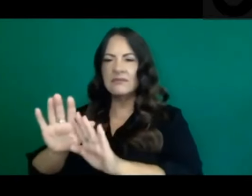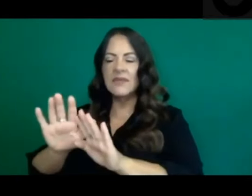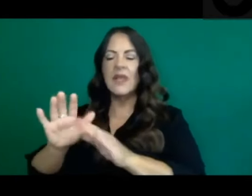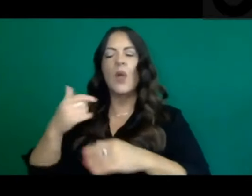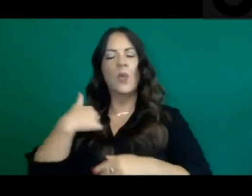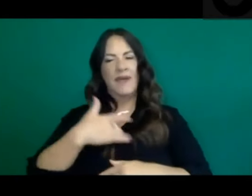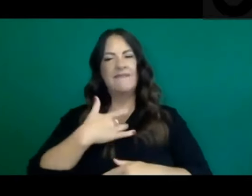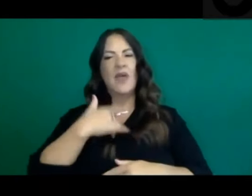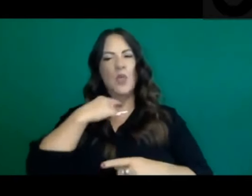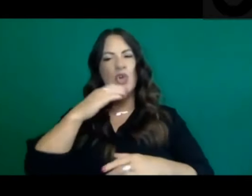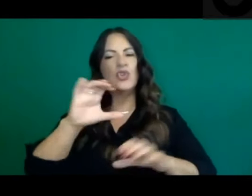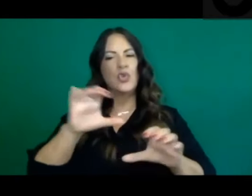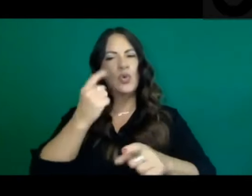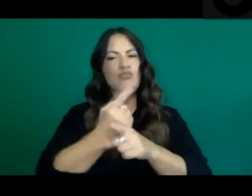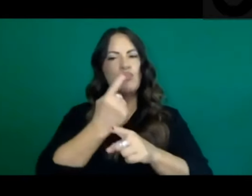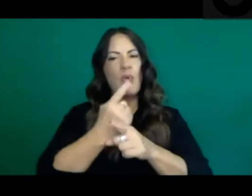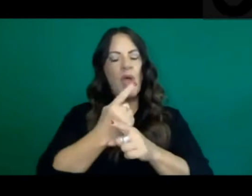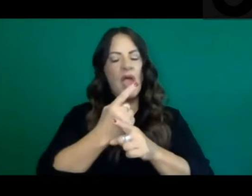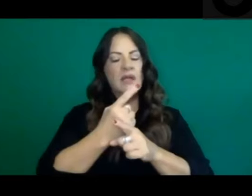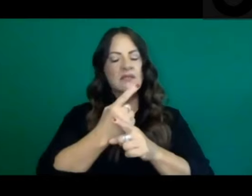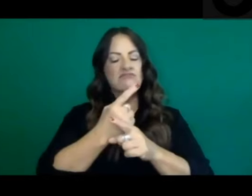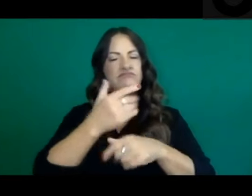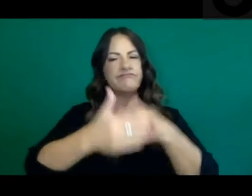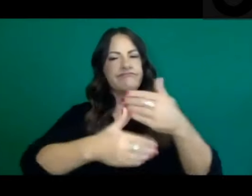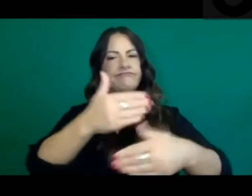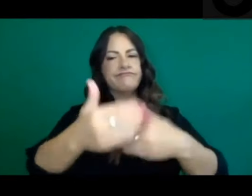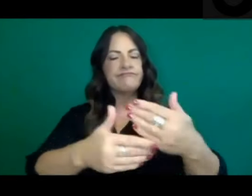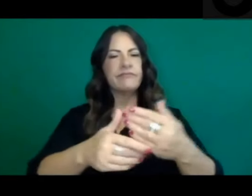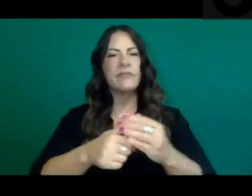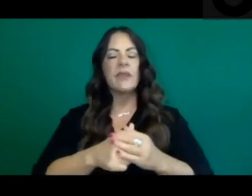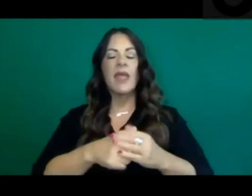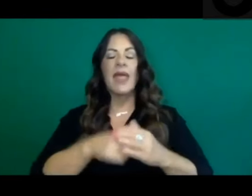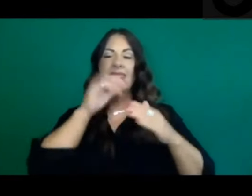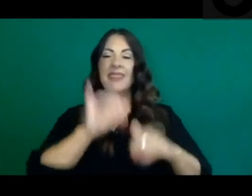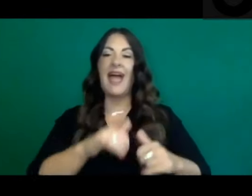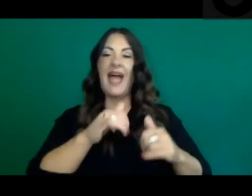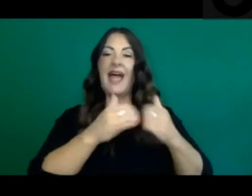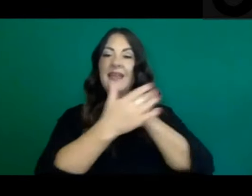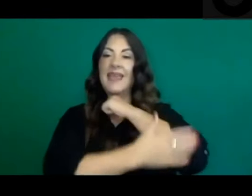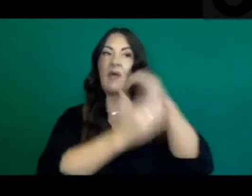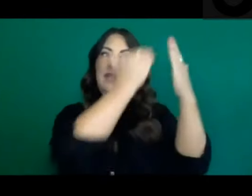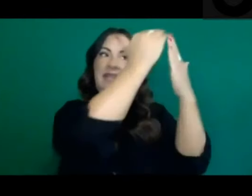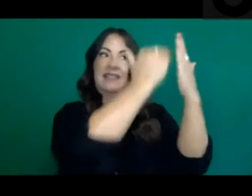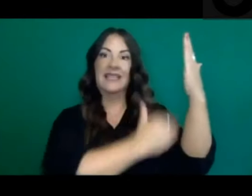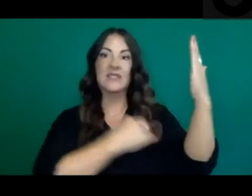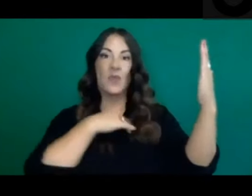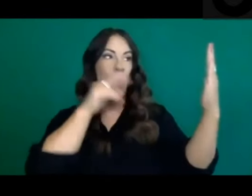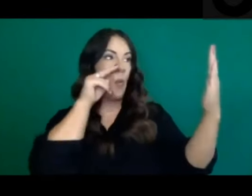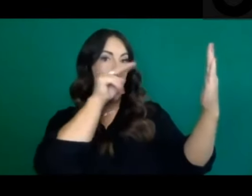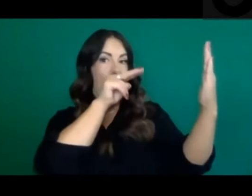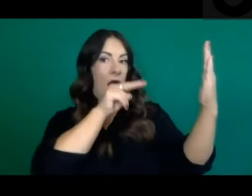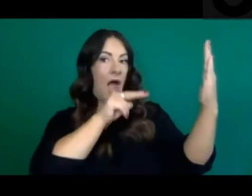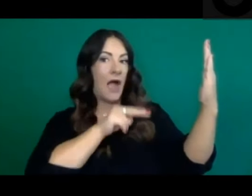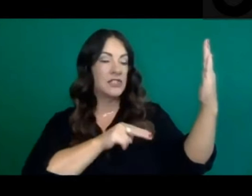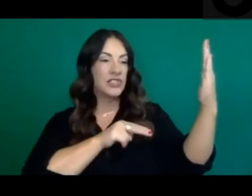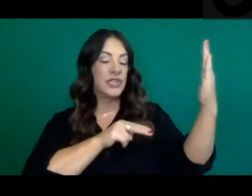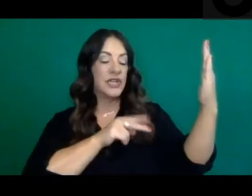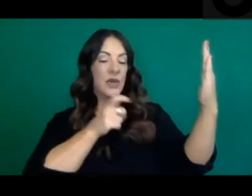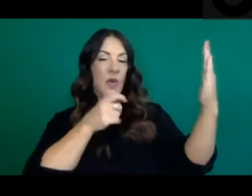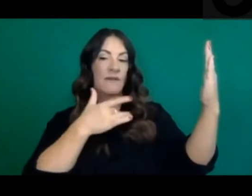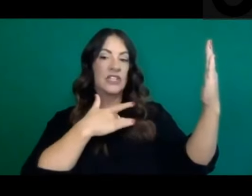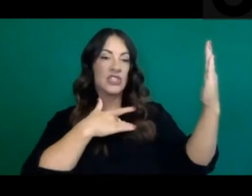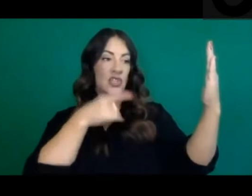direction. We also think that the county data monitoring list, which gives us an opportunity to